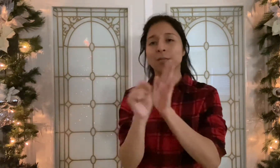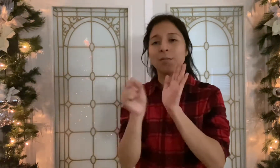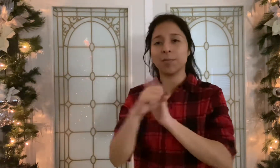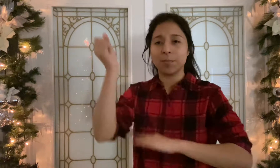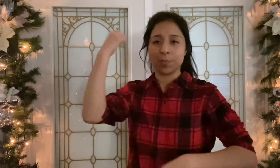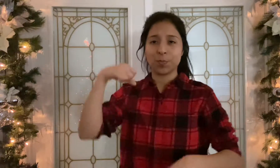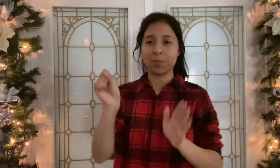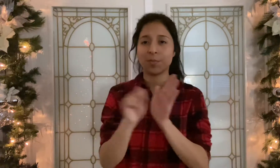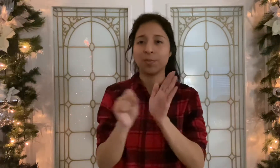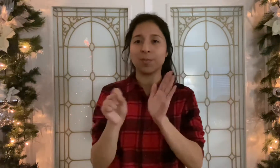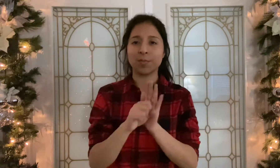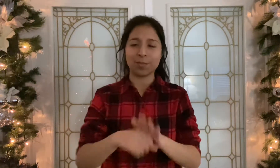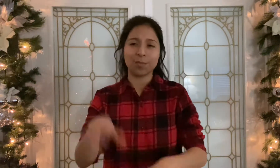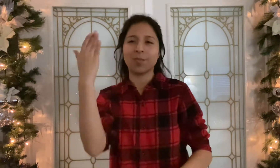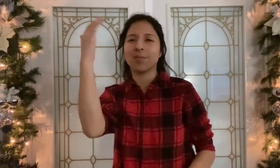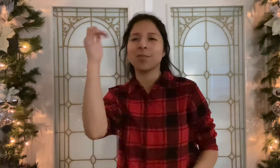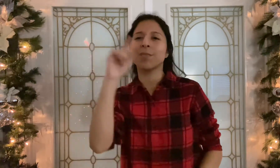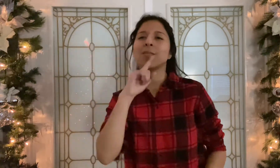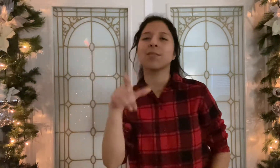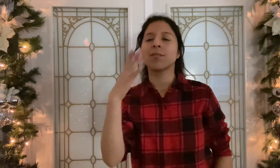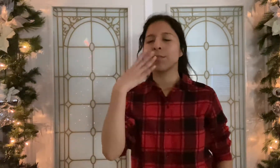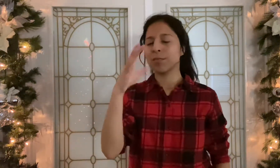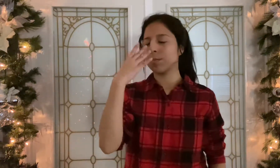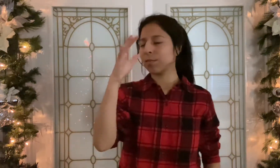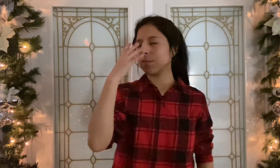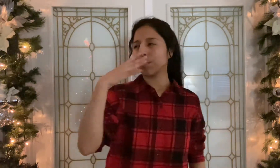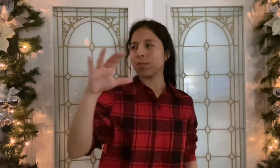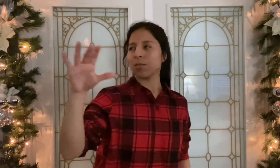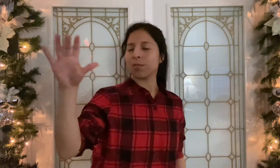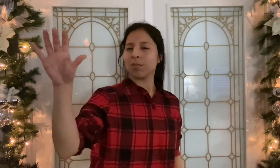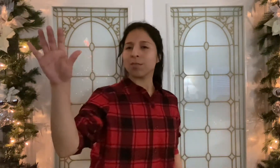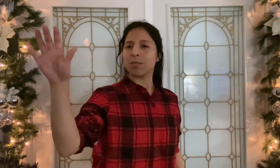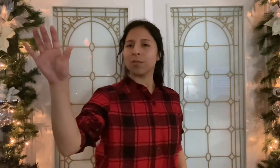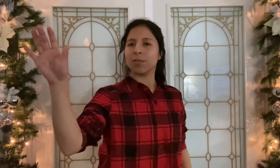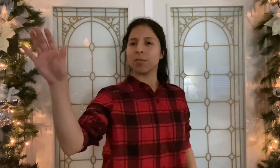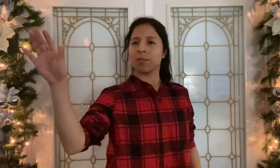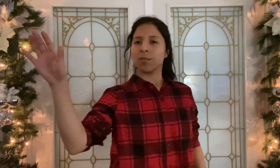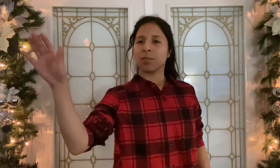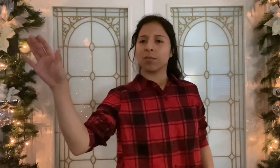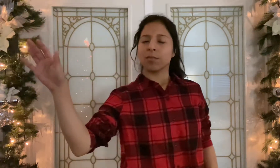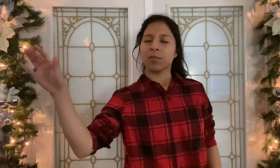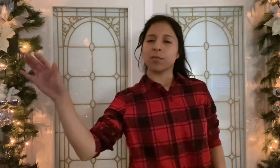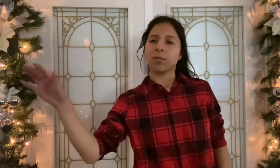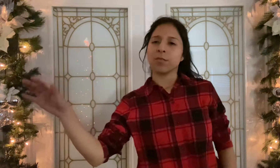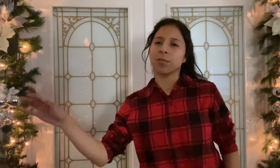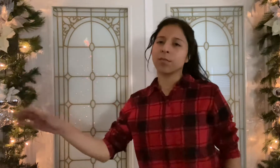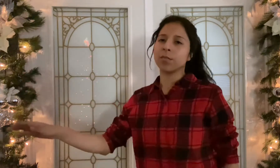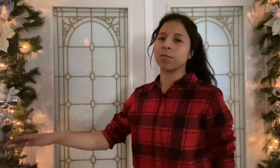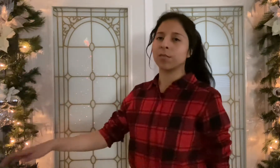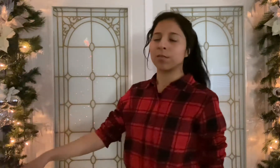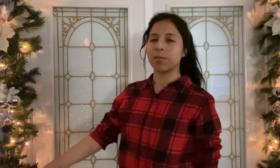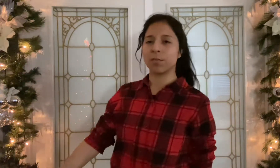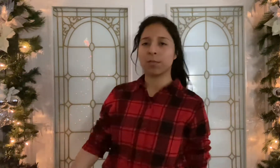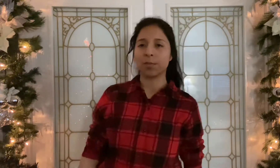bells, sweet silver bells, all seem to say, throw cares away We will throw cares away